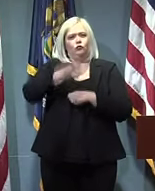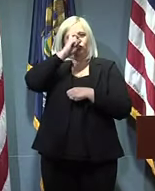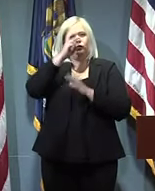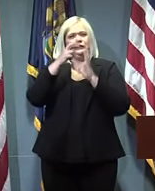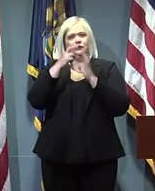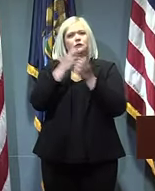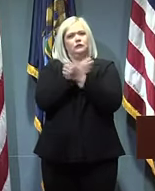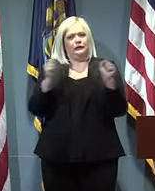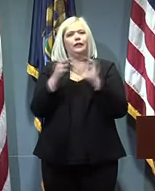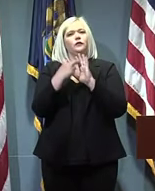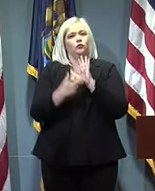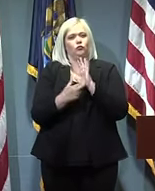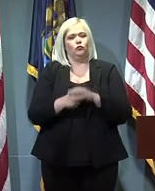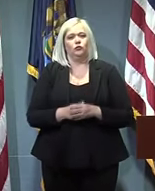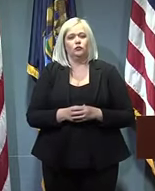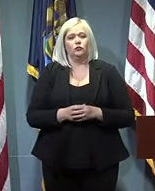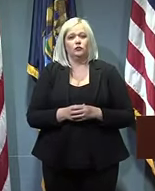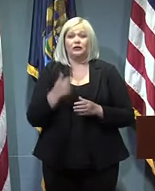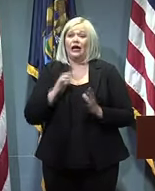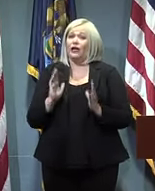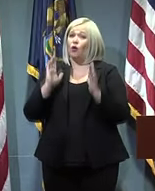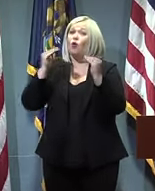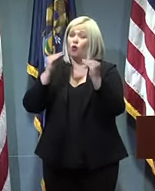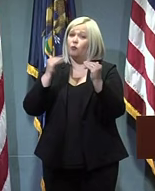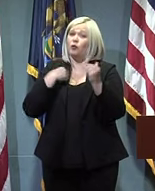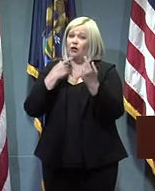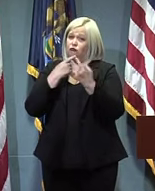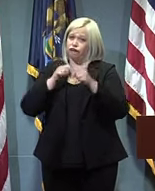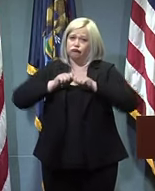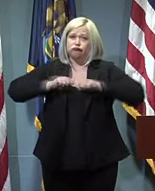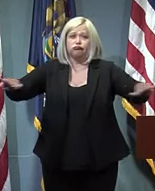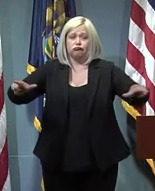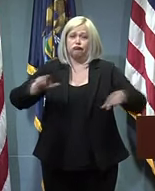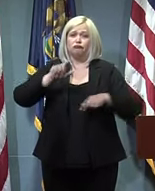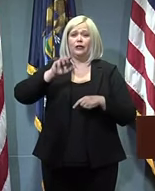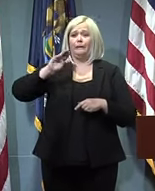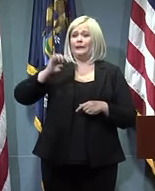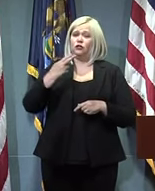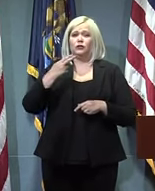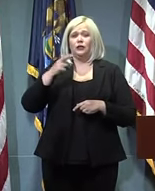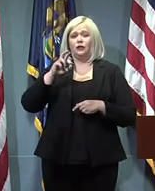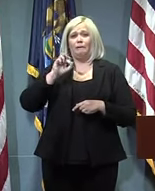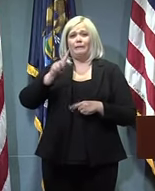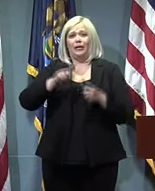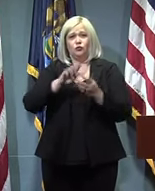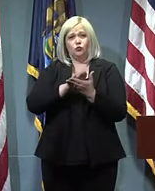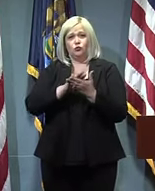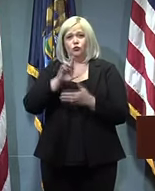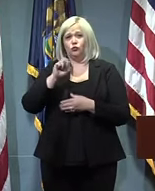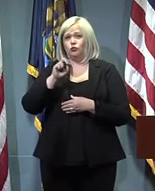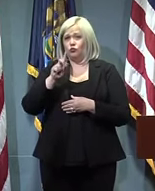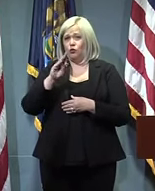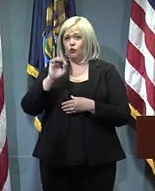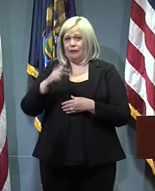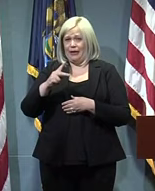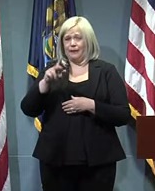Our hope is to release an executive order and a robust document that we're calling Michigan's Return to School Roadmap on June 30th